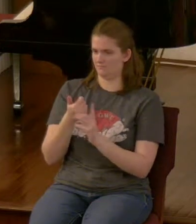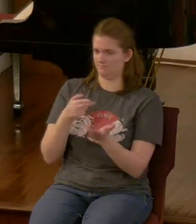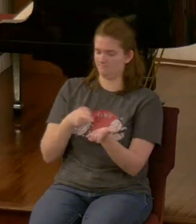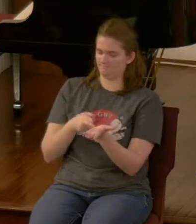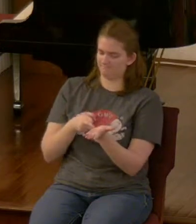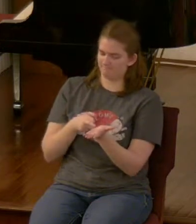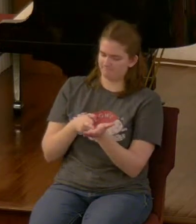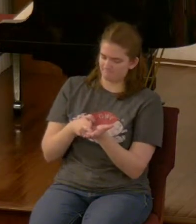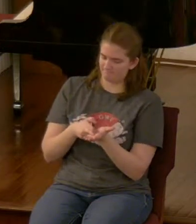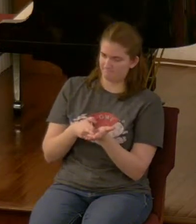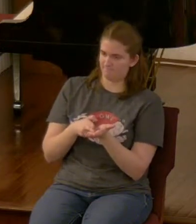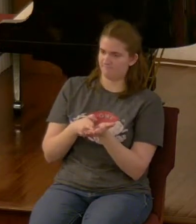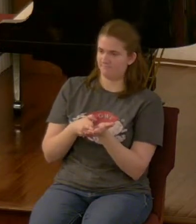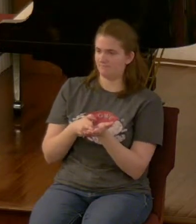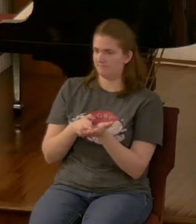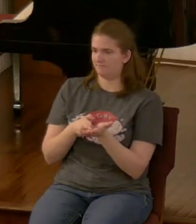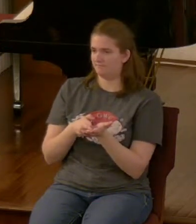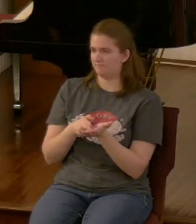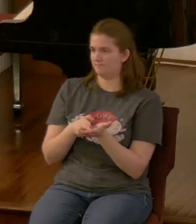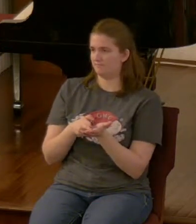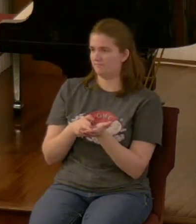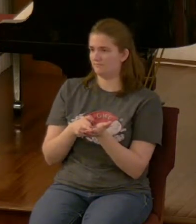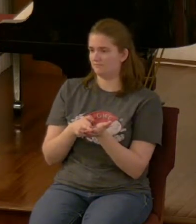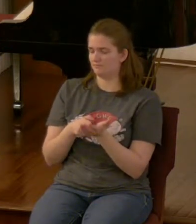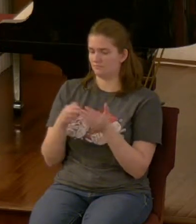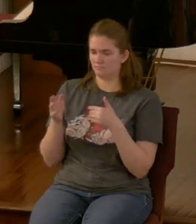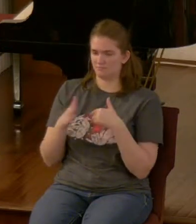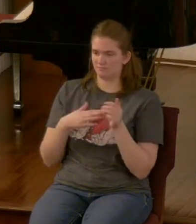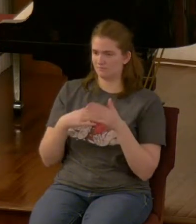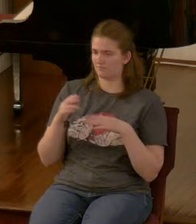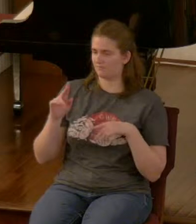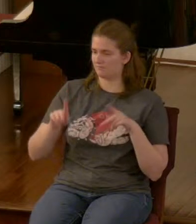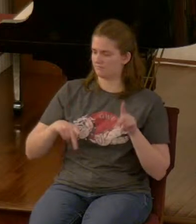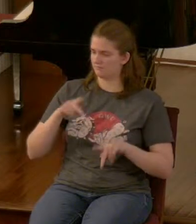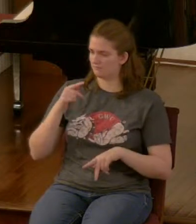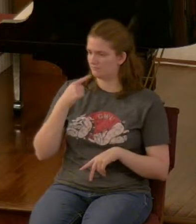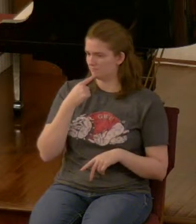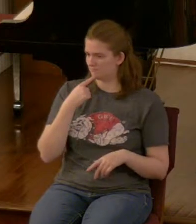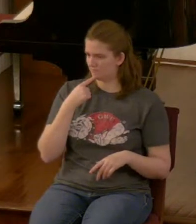truth is not regardless of what people say